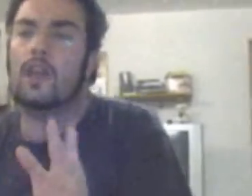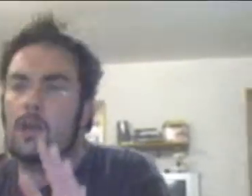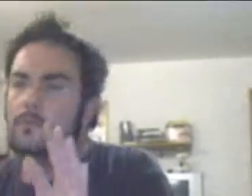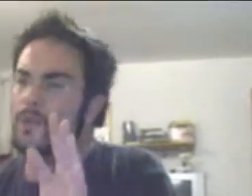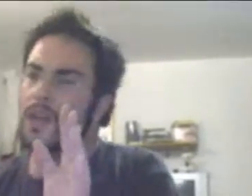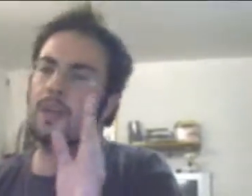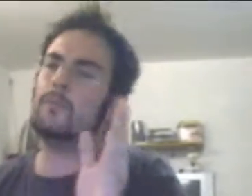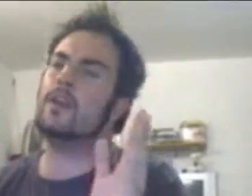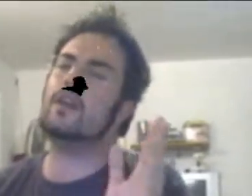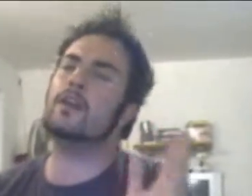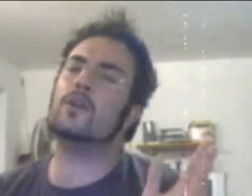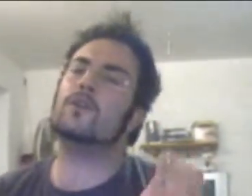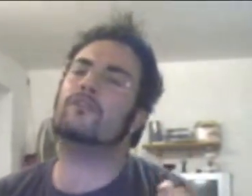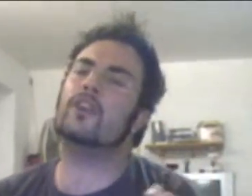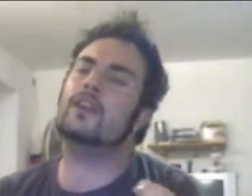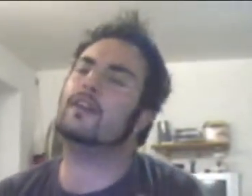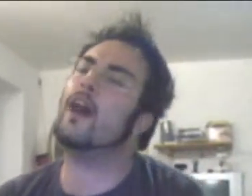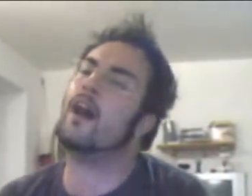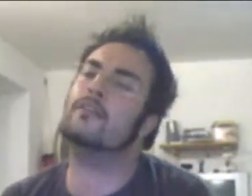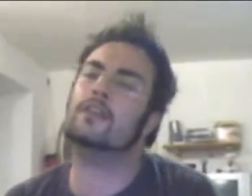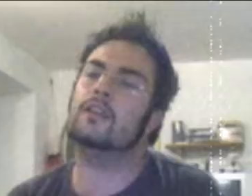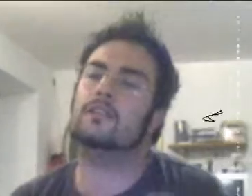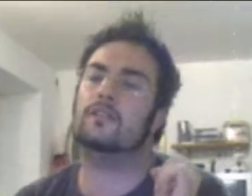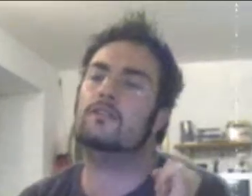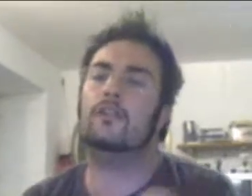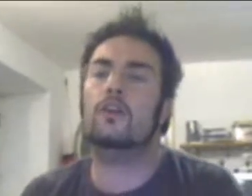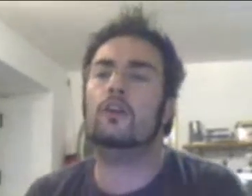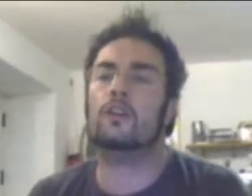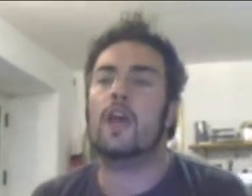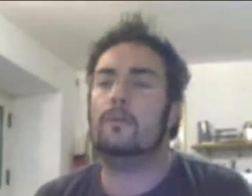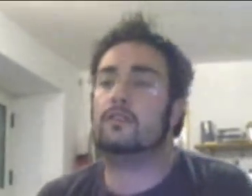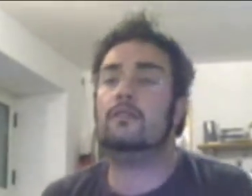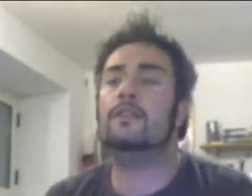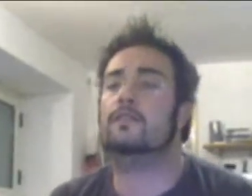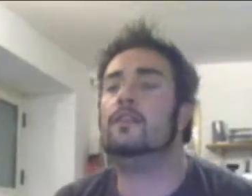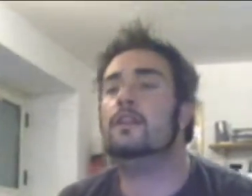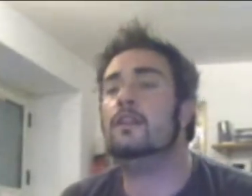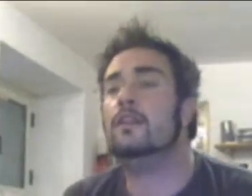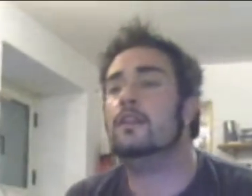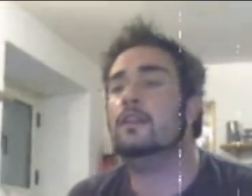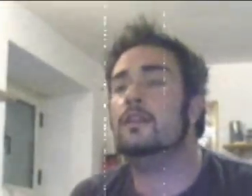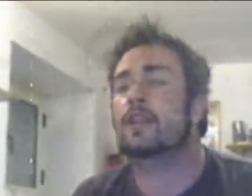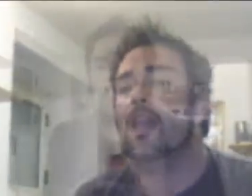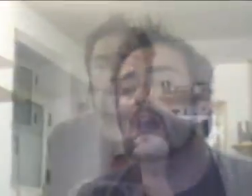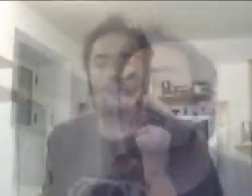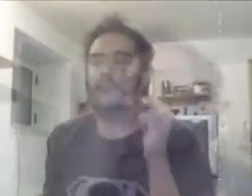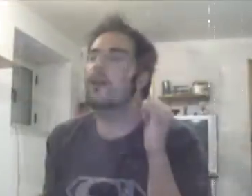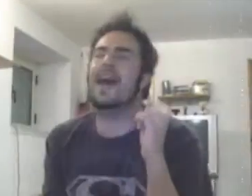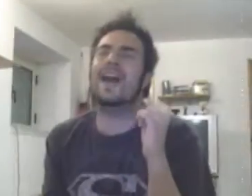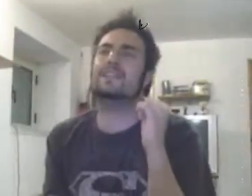Maybe you think I need to learn my charity If you ask